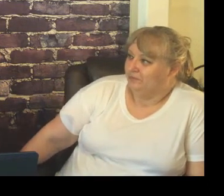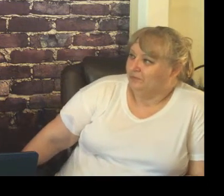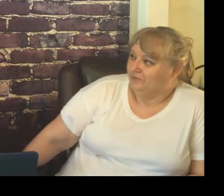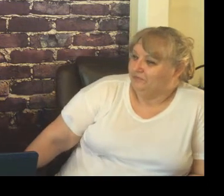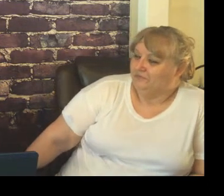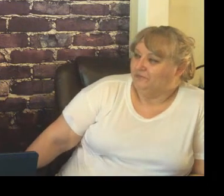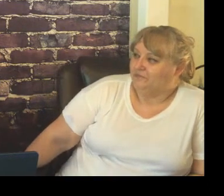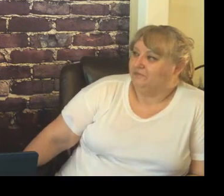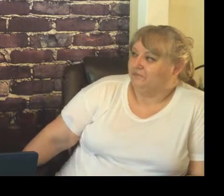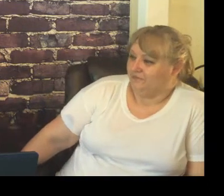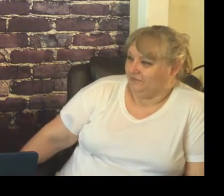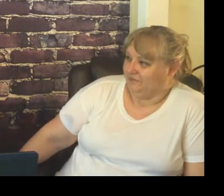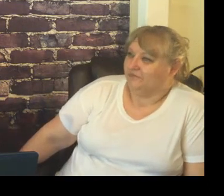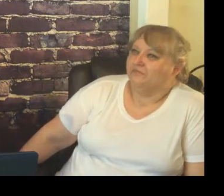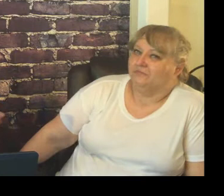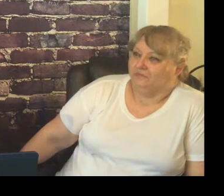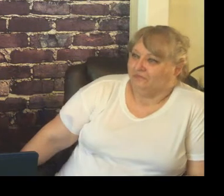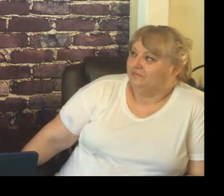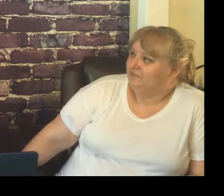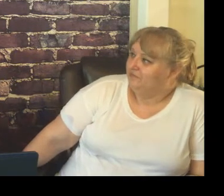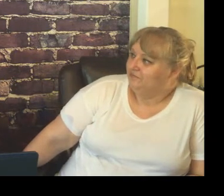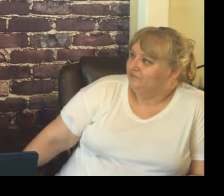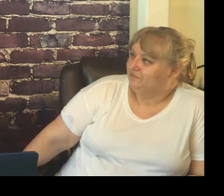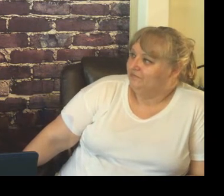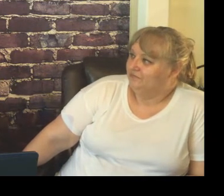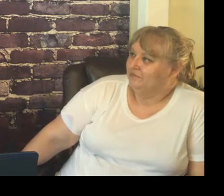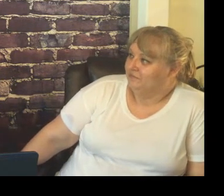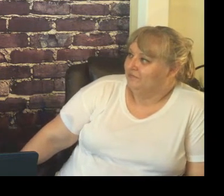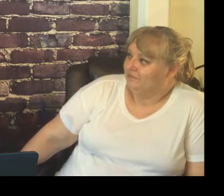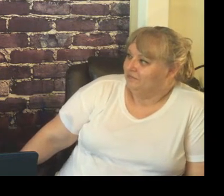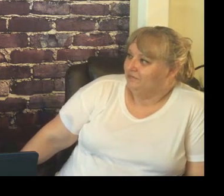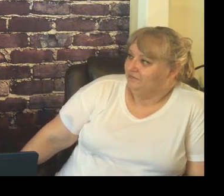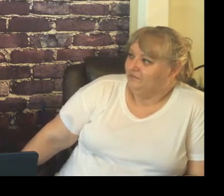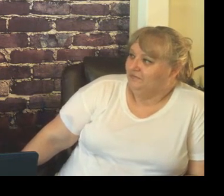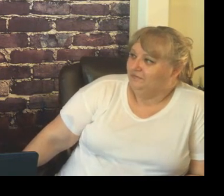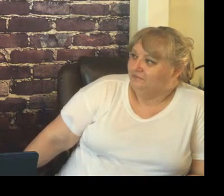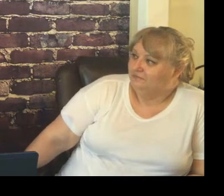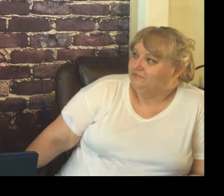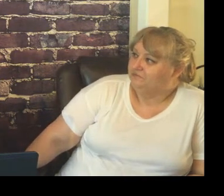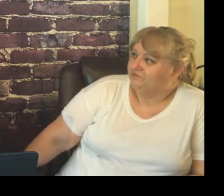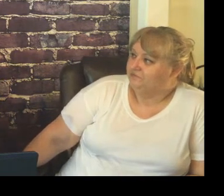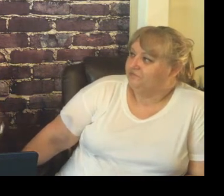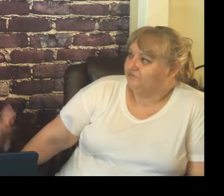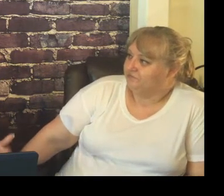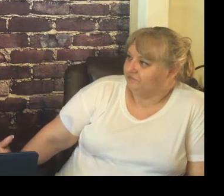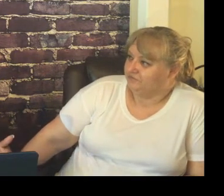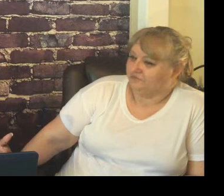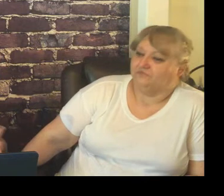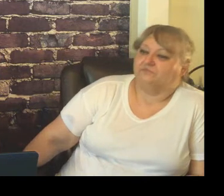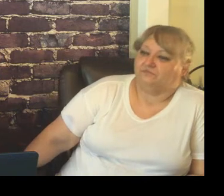stressless day and that was one of the best years that I probably had that class was they were over achievers I